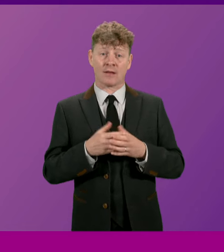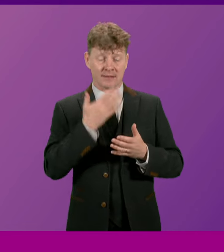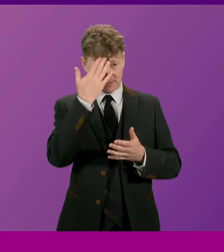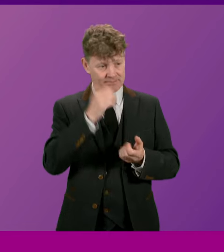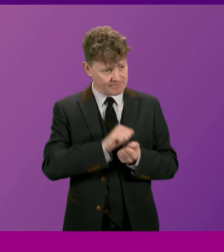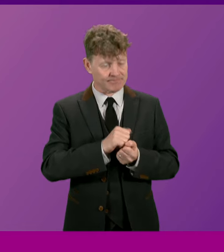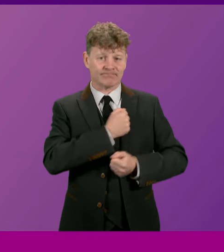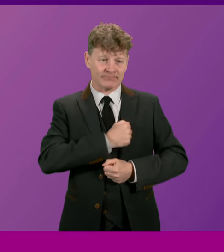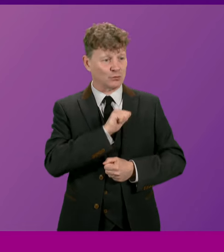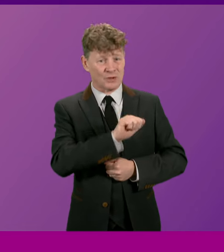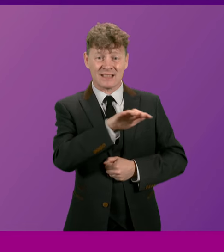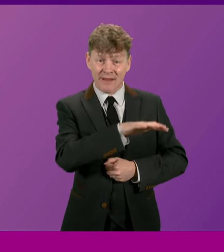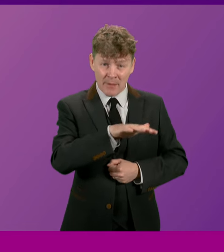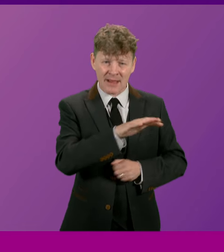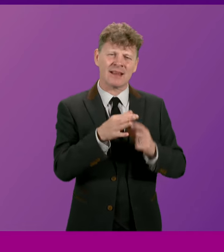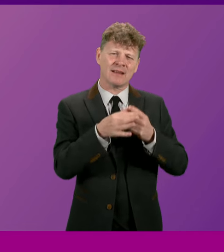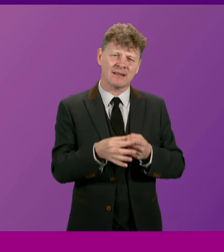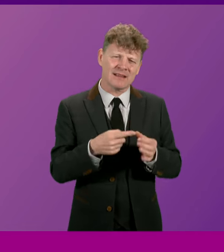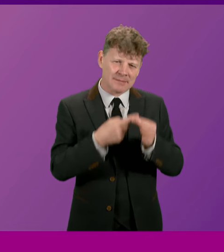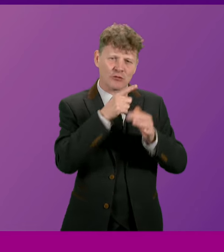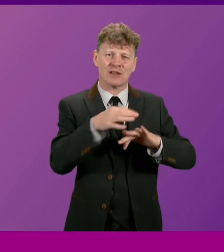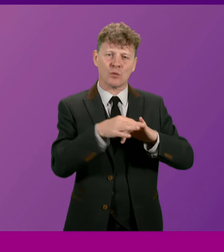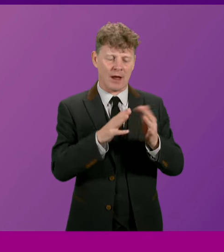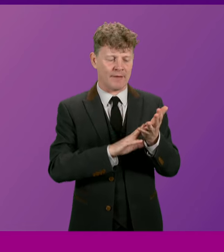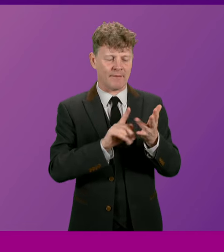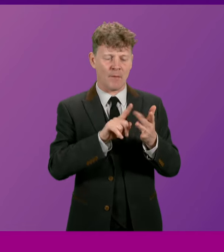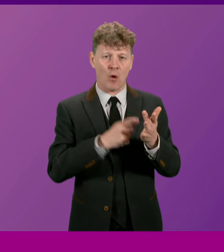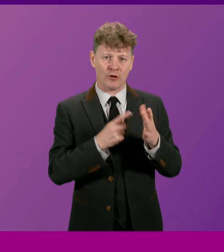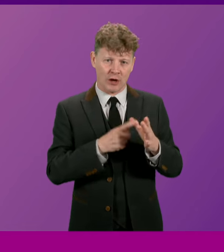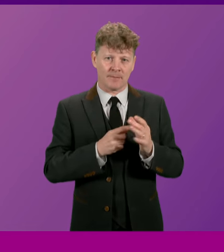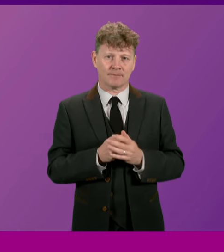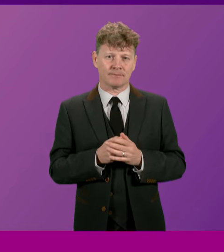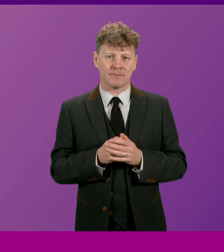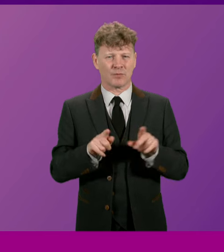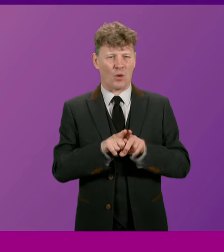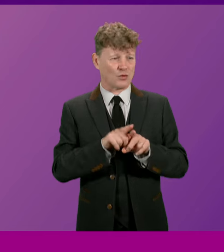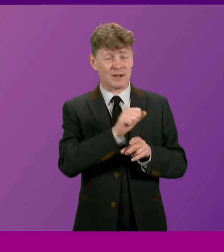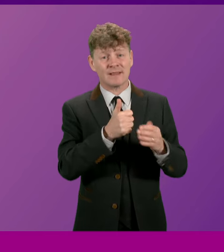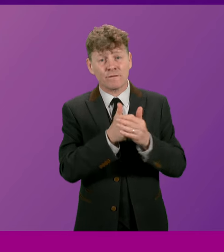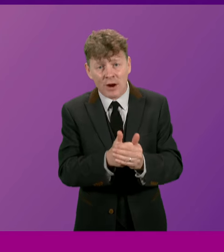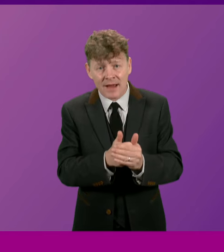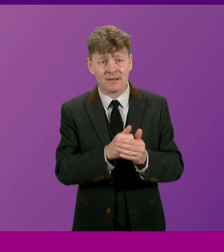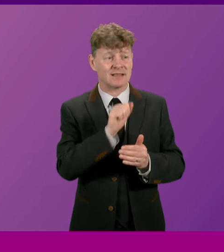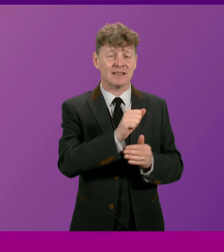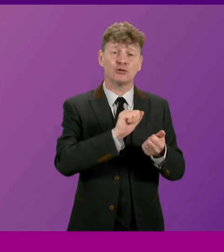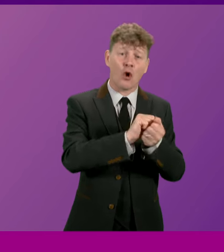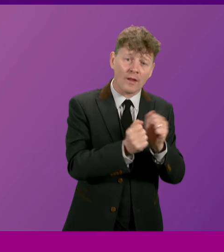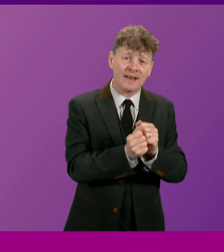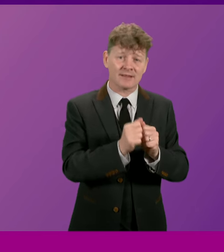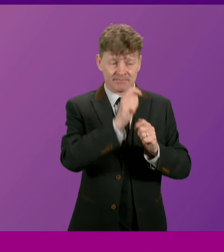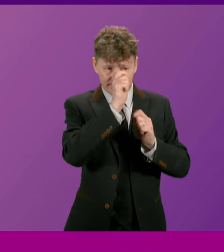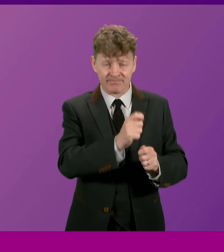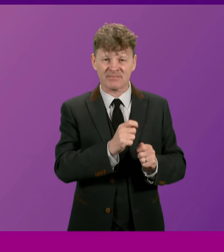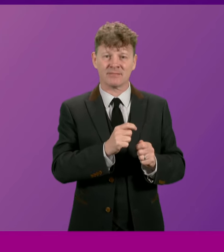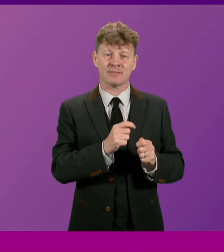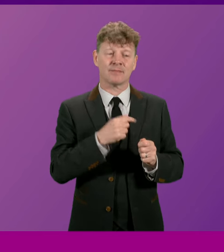to his family, especially to his wife, Moira. And our thoughts are also with his friends and his colleagues. May